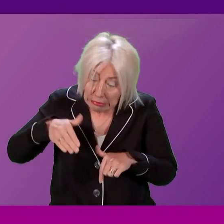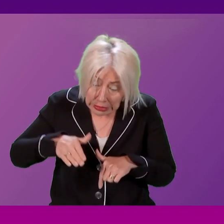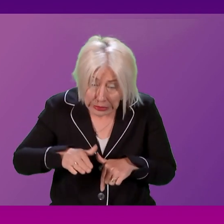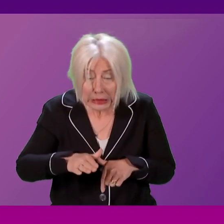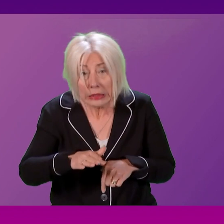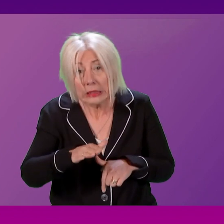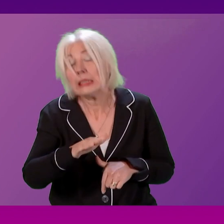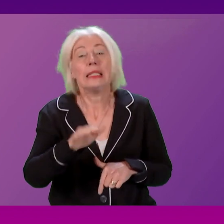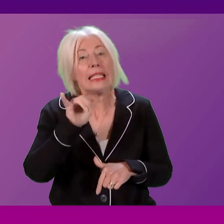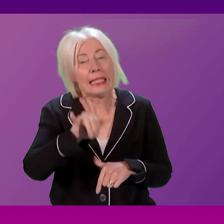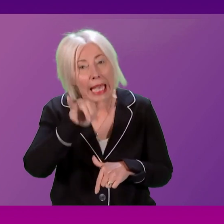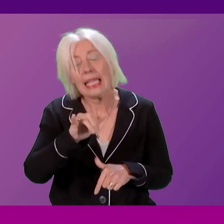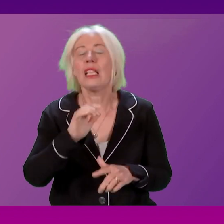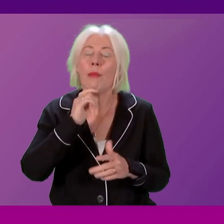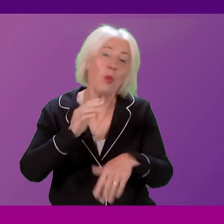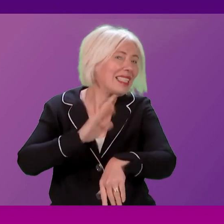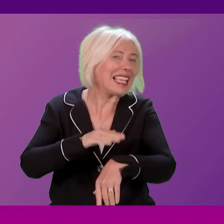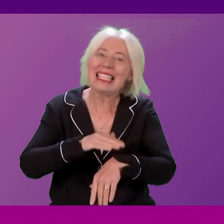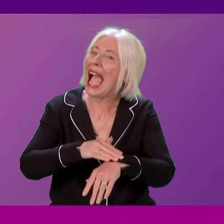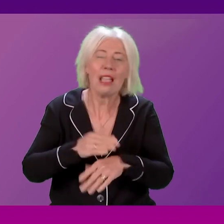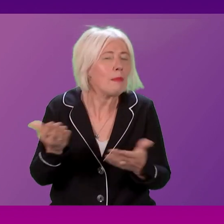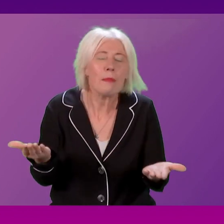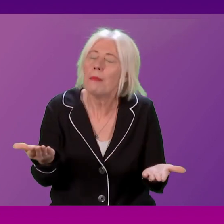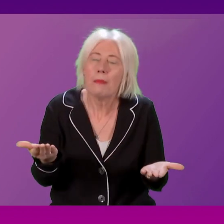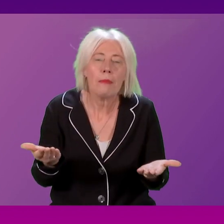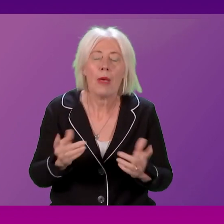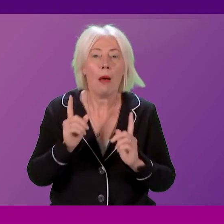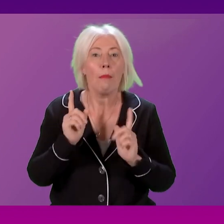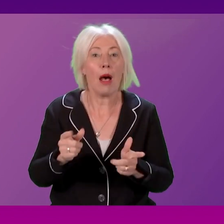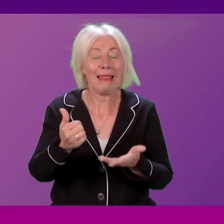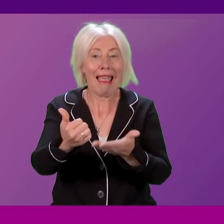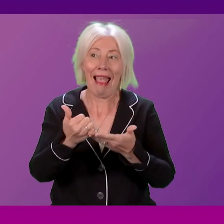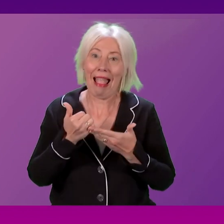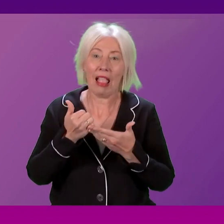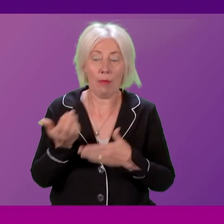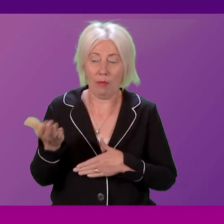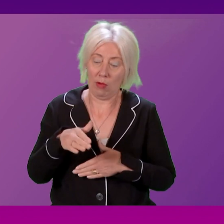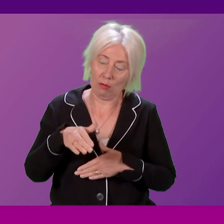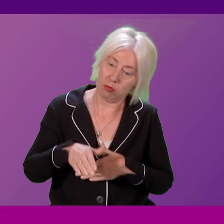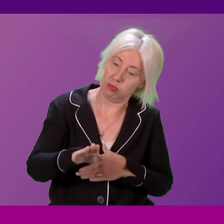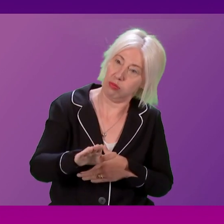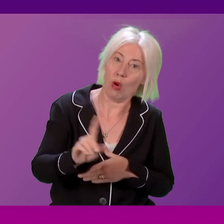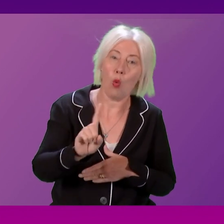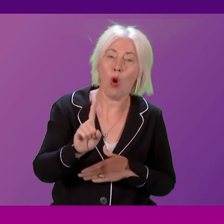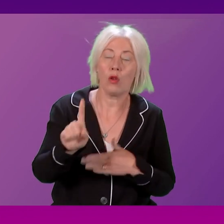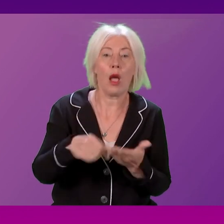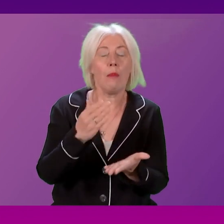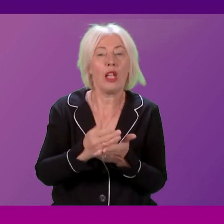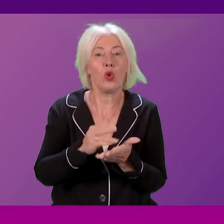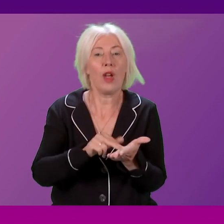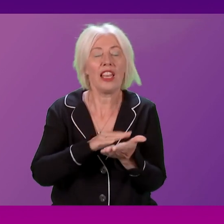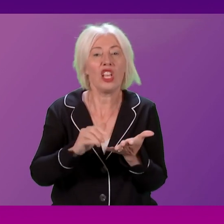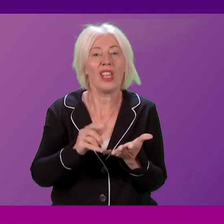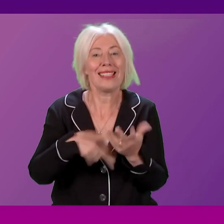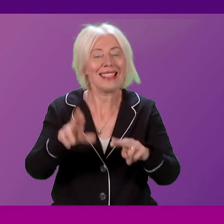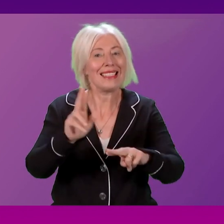recovery is going to take time. And what, of course, helps with that recovery is making sure that we have NHS staffing